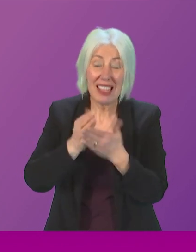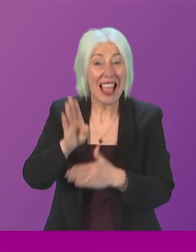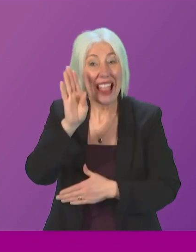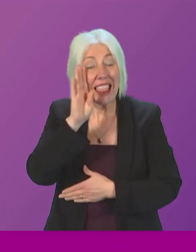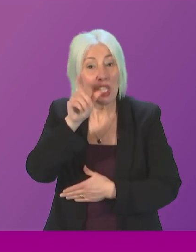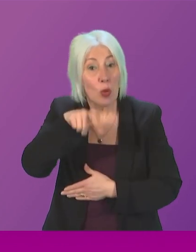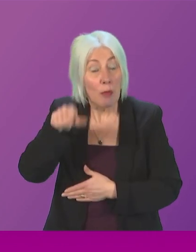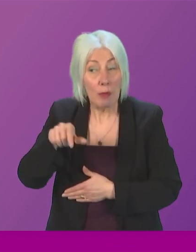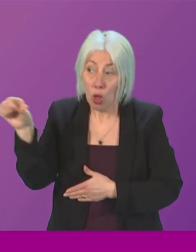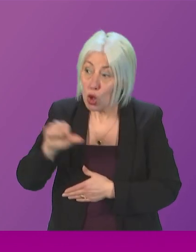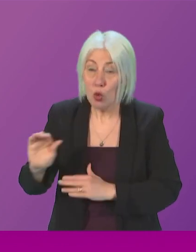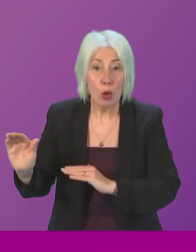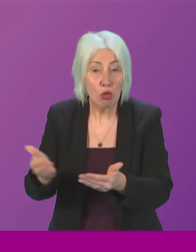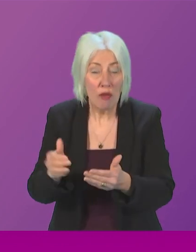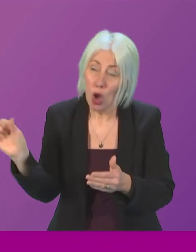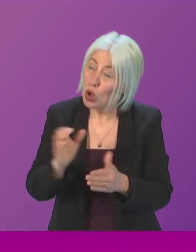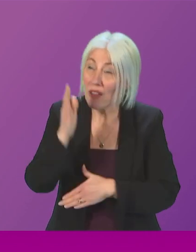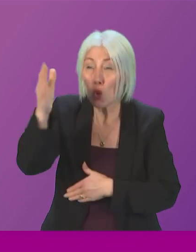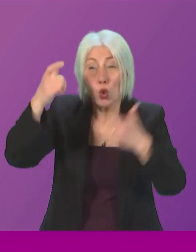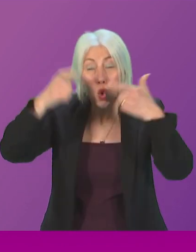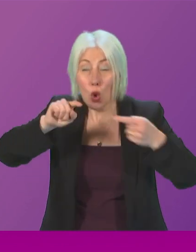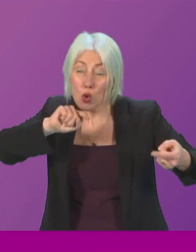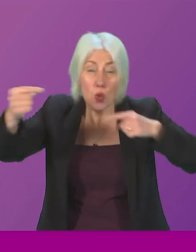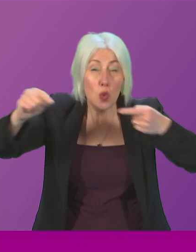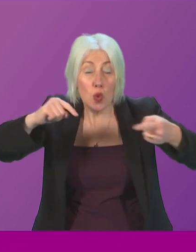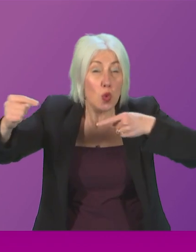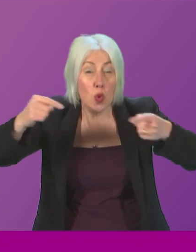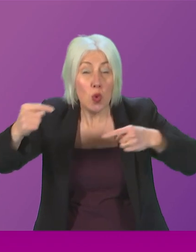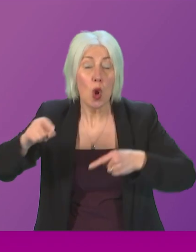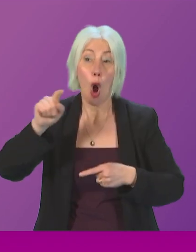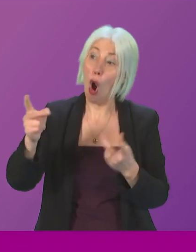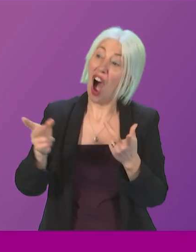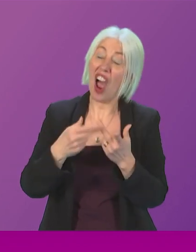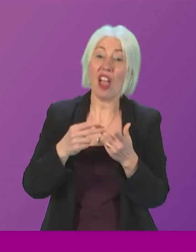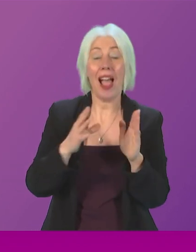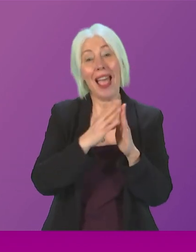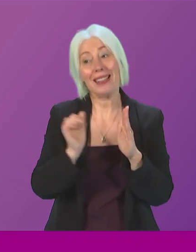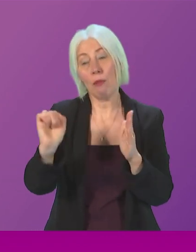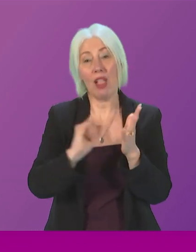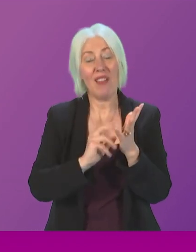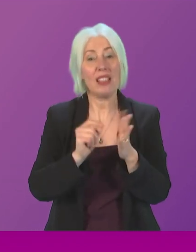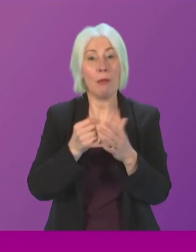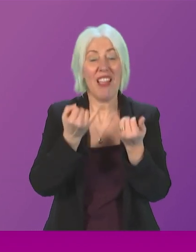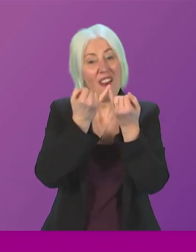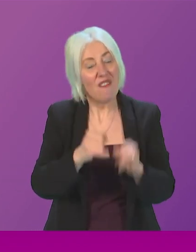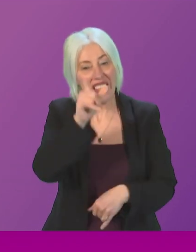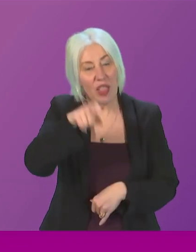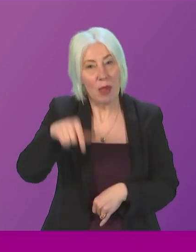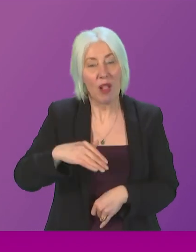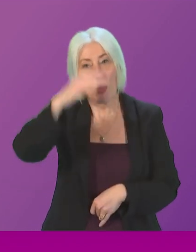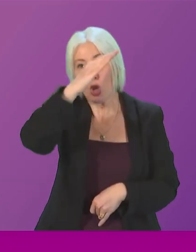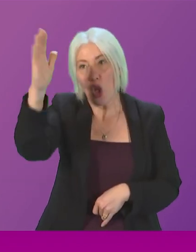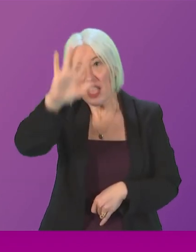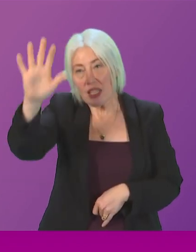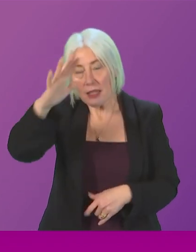they're meant to serve and not fight them in the courts or is this yet another example of the SNP failing the people of the northeast